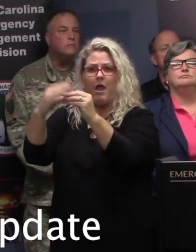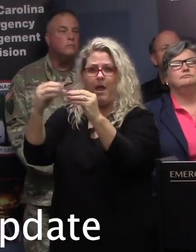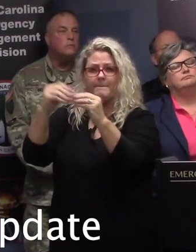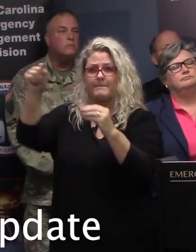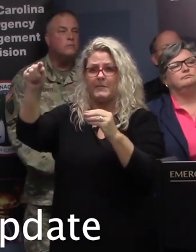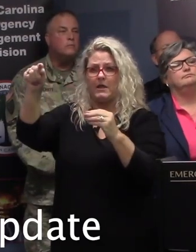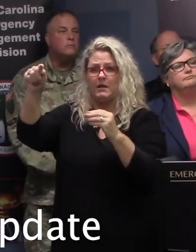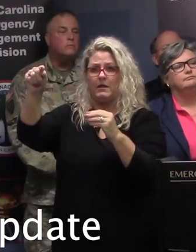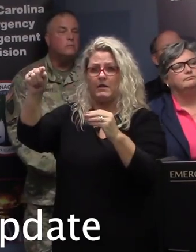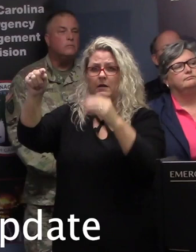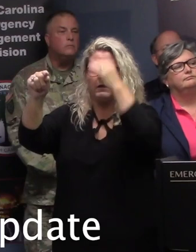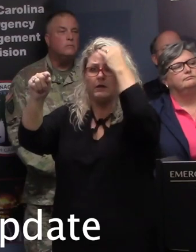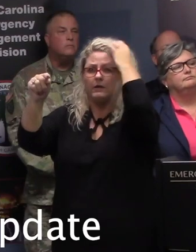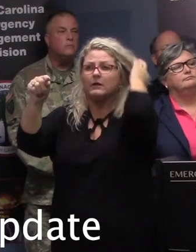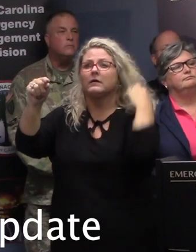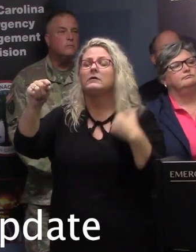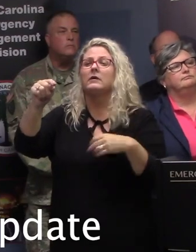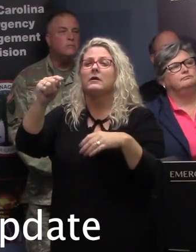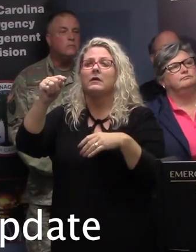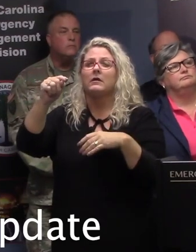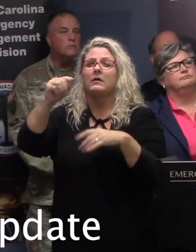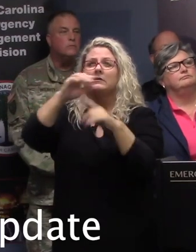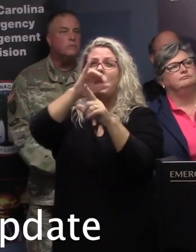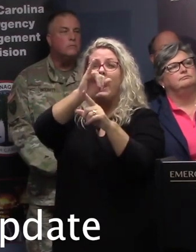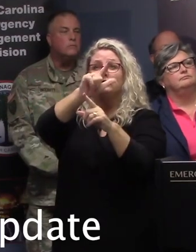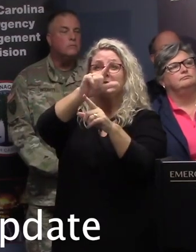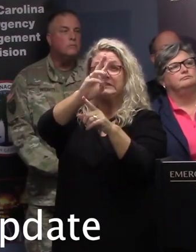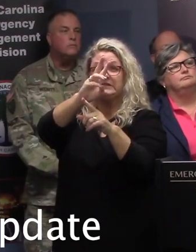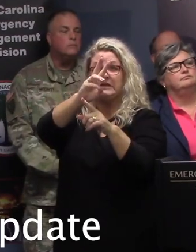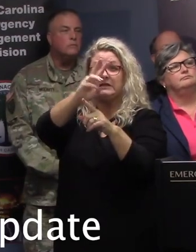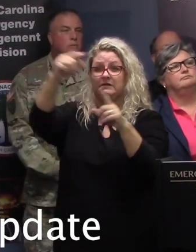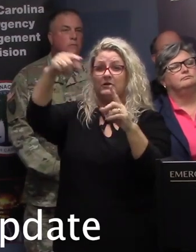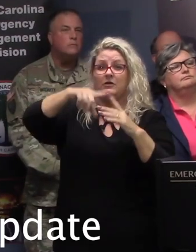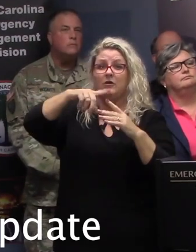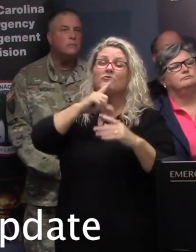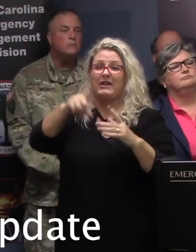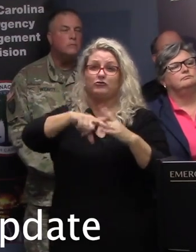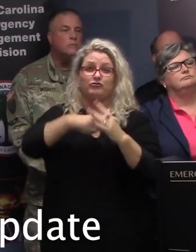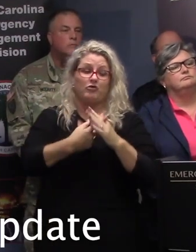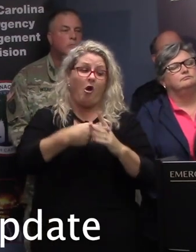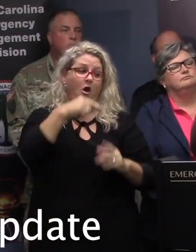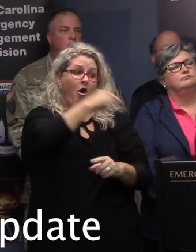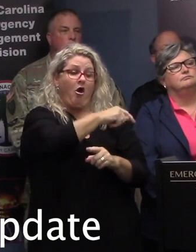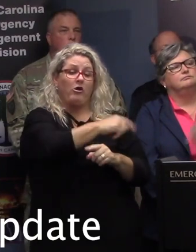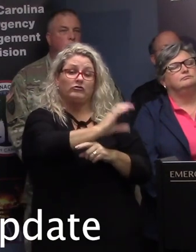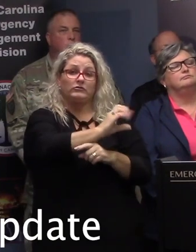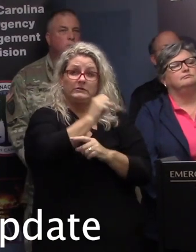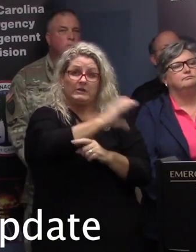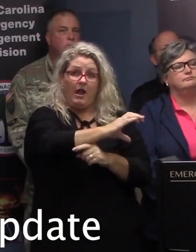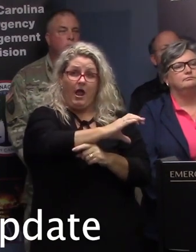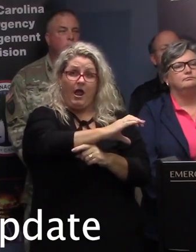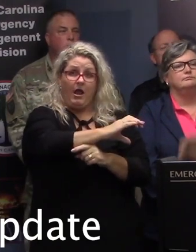Although we will load the I-26 reverted route in Charleston, we would flush it from the Columbia